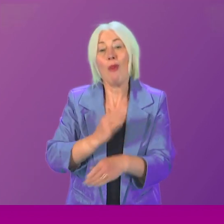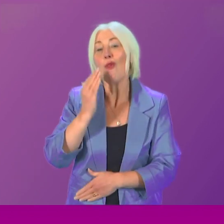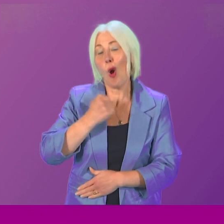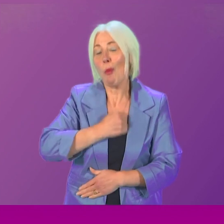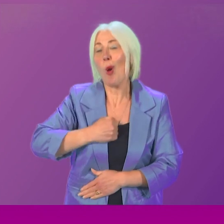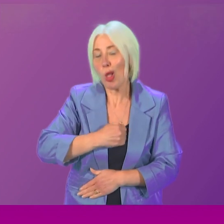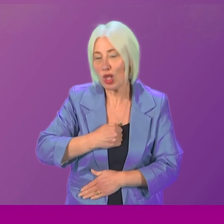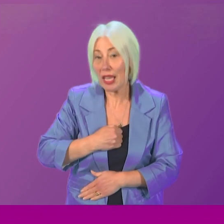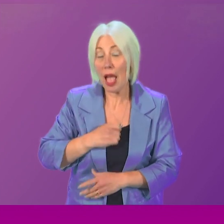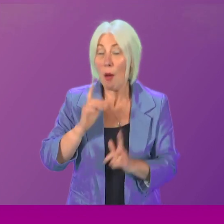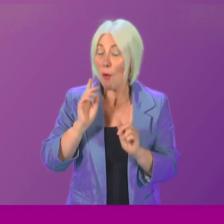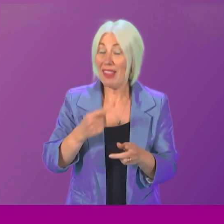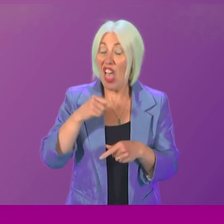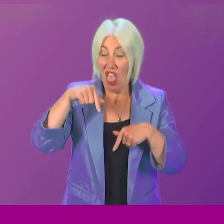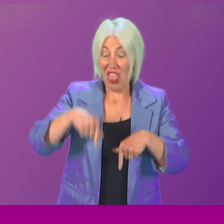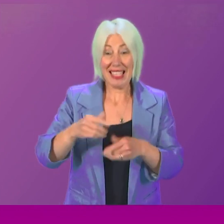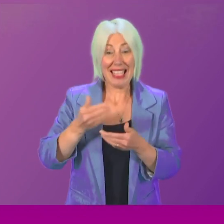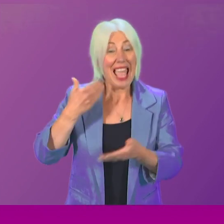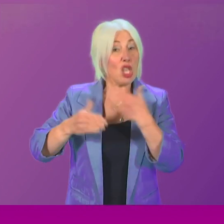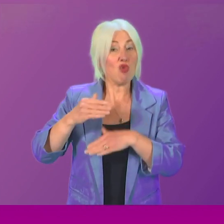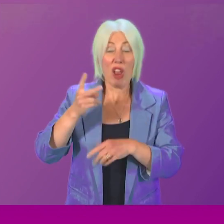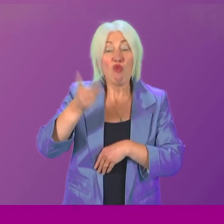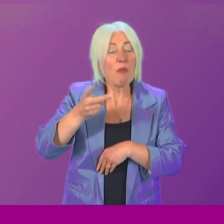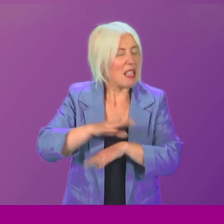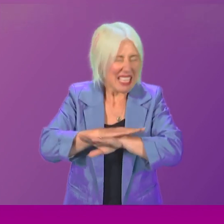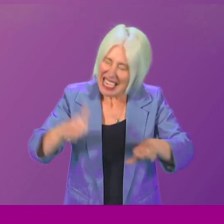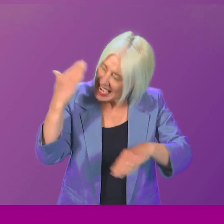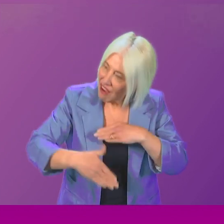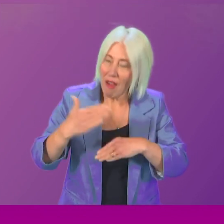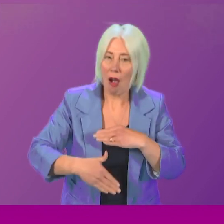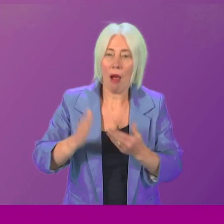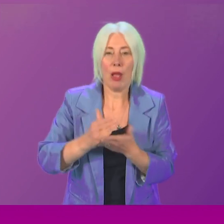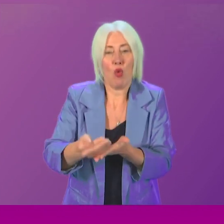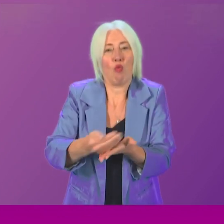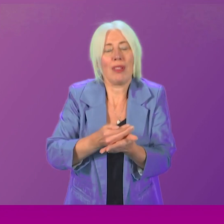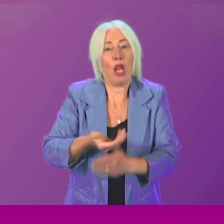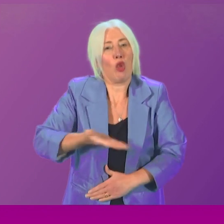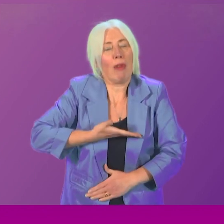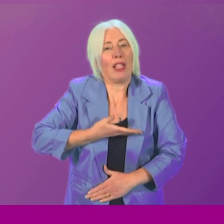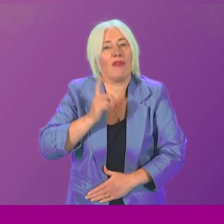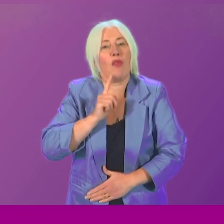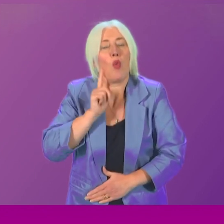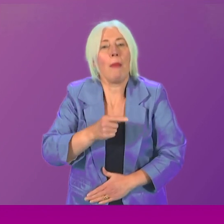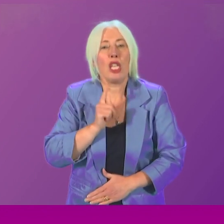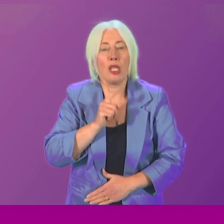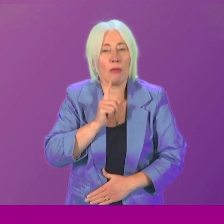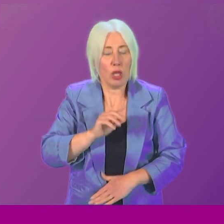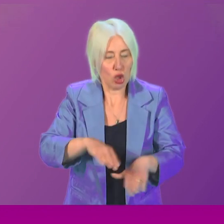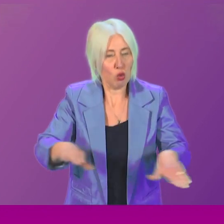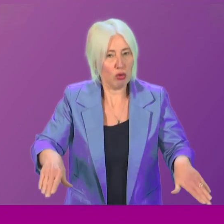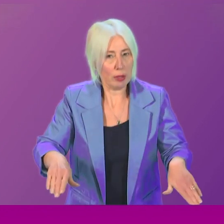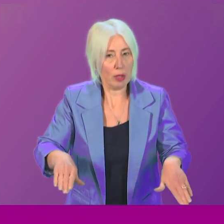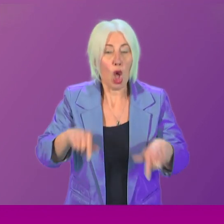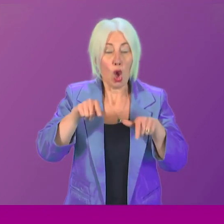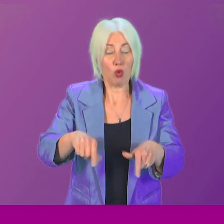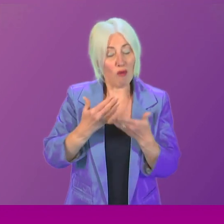of history will never repeat itself and that we protect the rights of women and children in Scotland. So, in relation to the Commission's